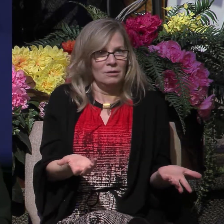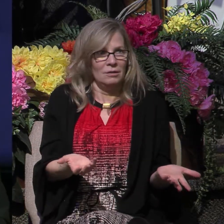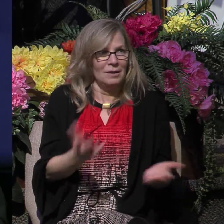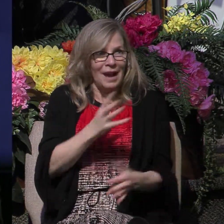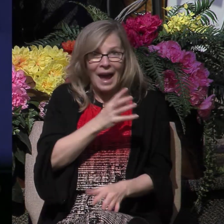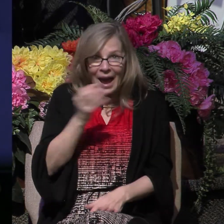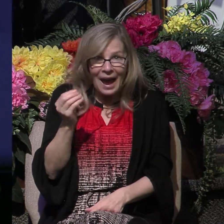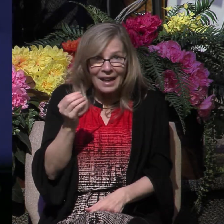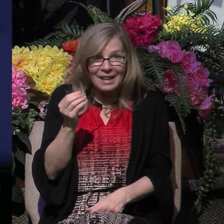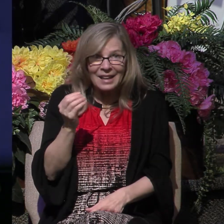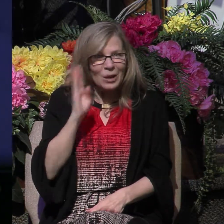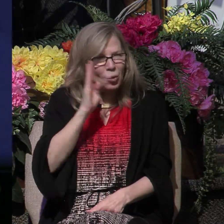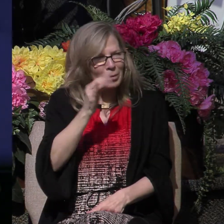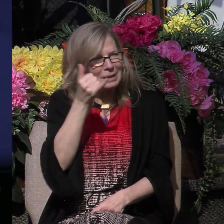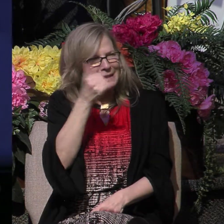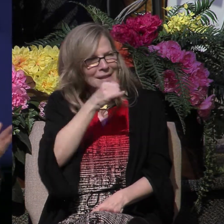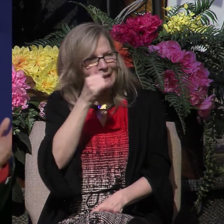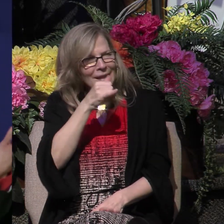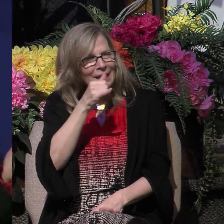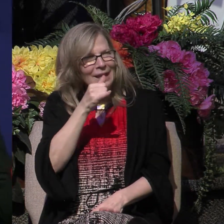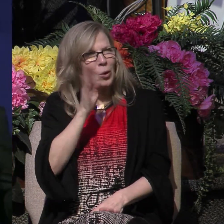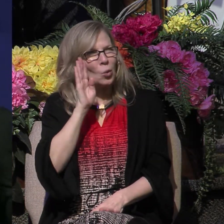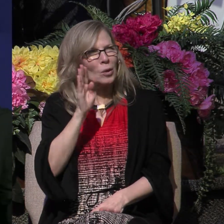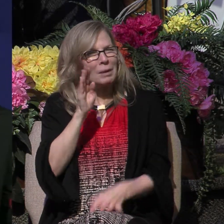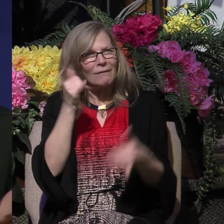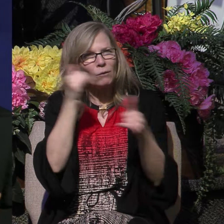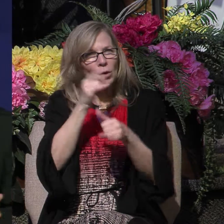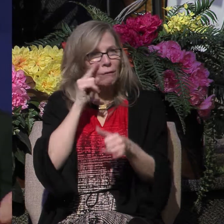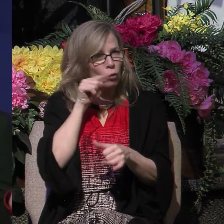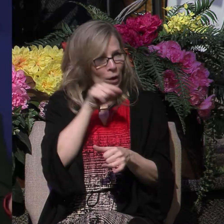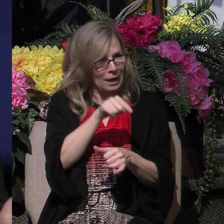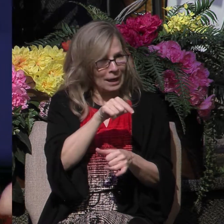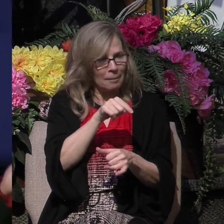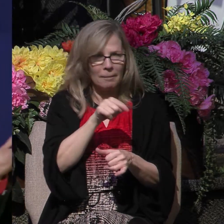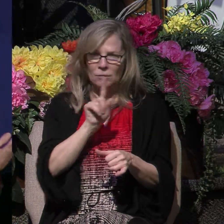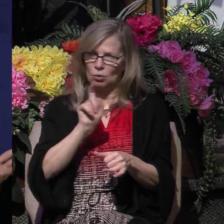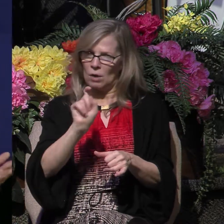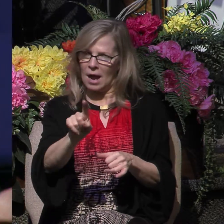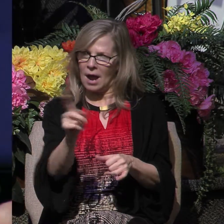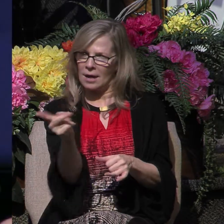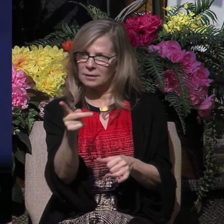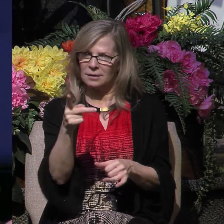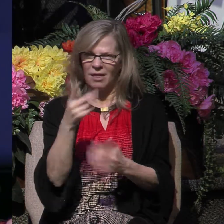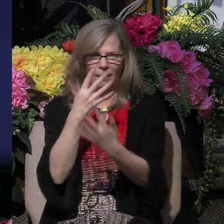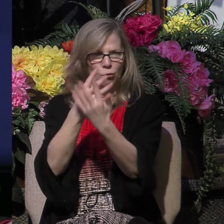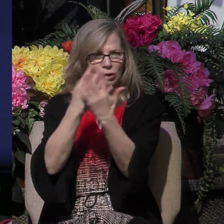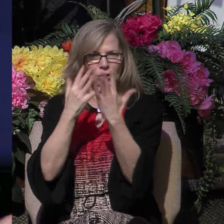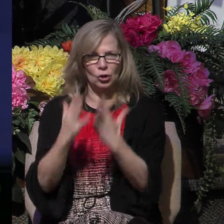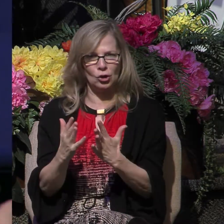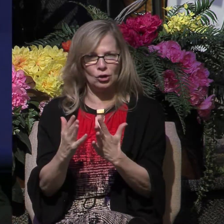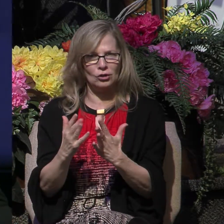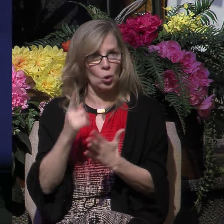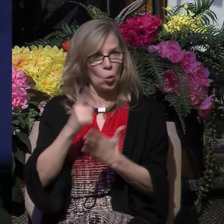Besides, it'd be silly. In fact, it'd be sheer foolishness for him to ask Paul and Silas, two prisoners, what he needed